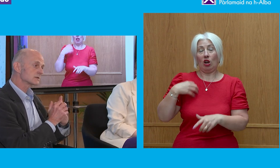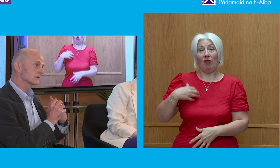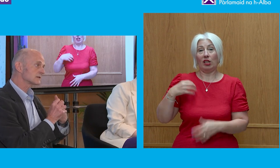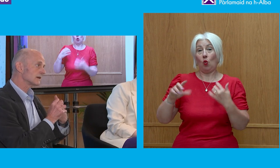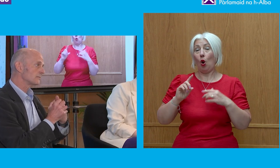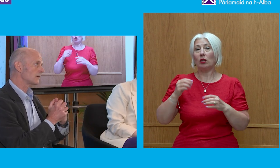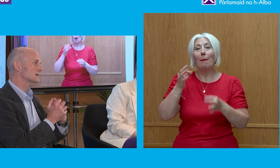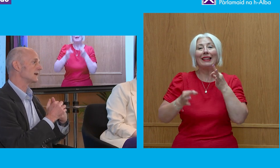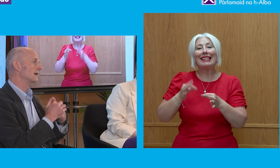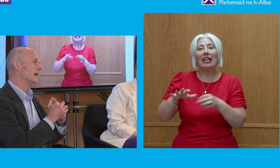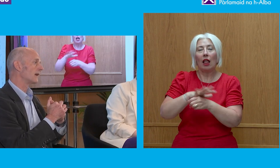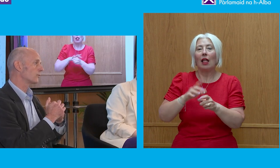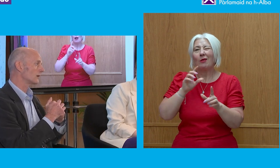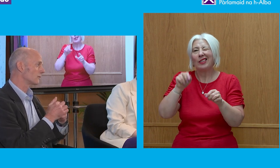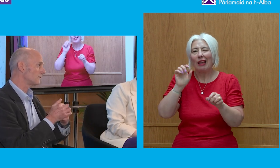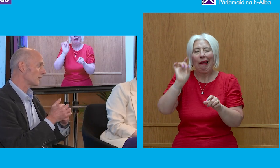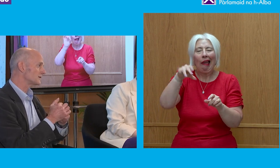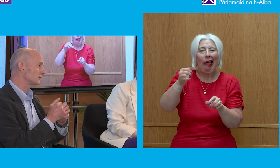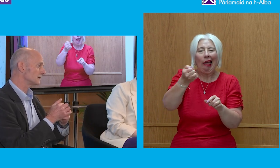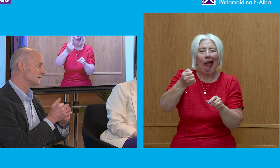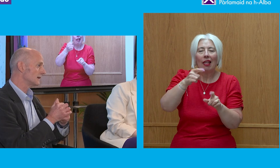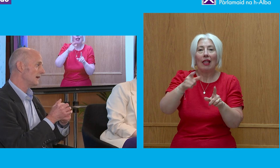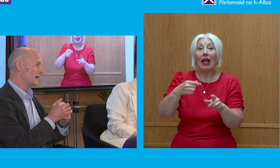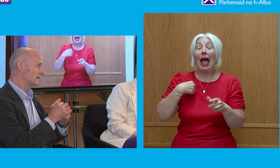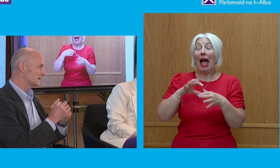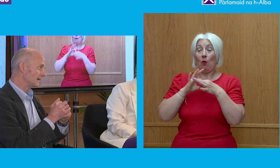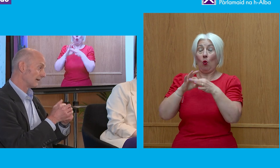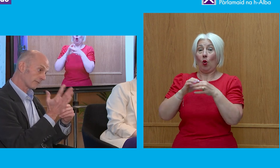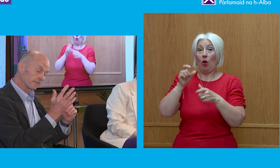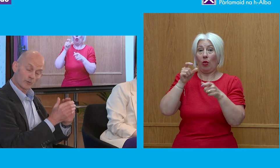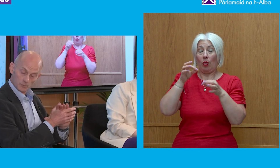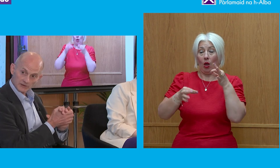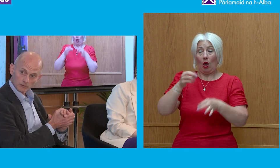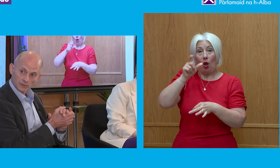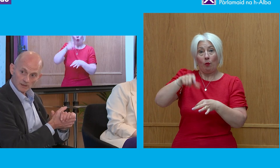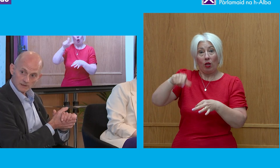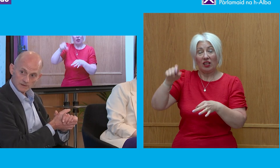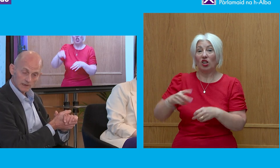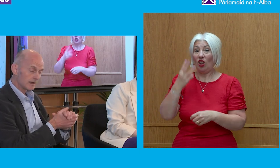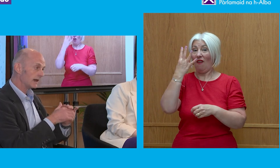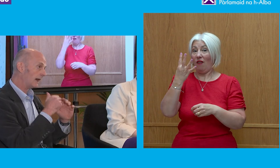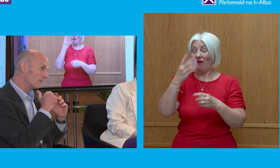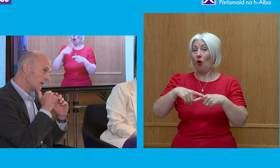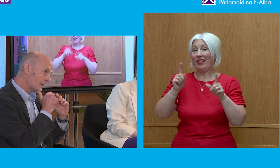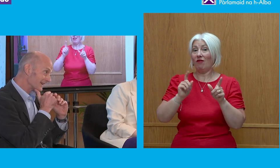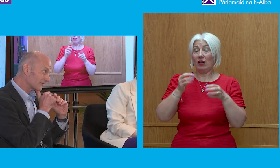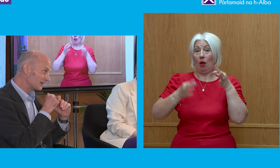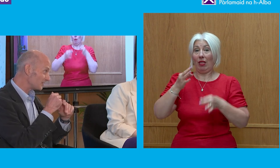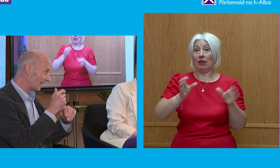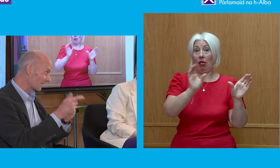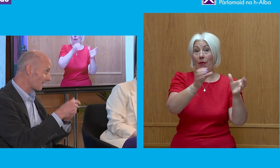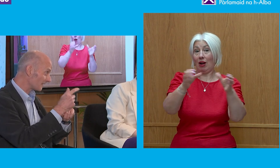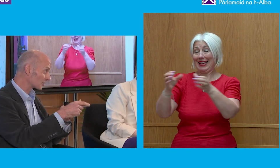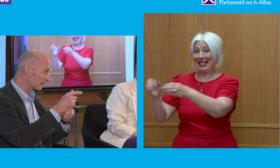just to sort of stir the pot slightly there, I've worked with politicians at a senior level from four political parties. By